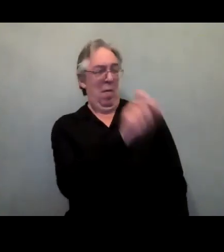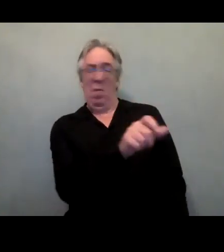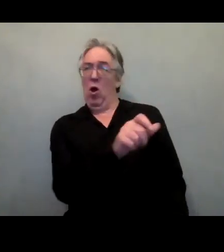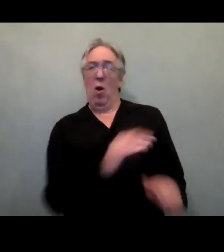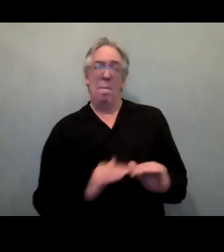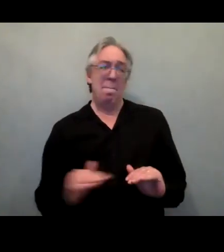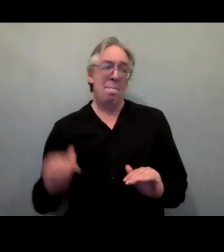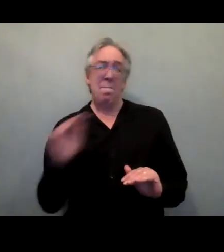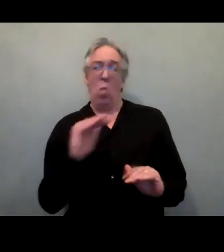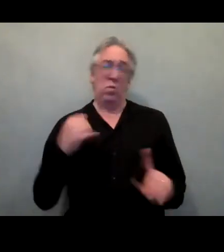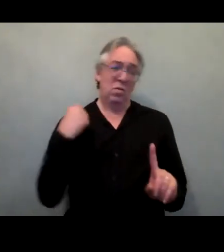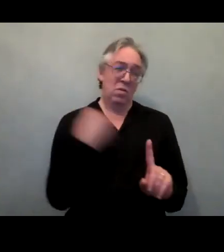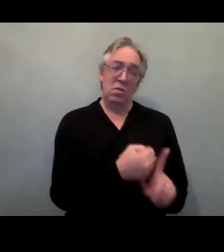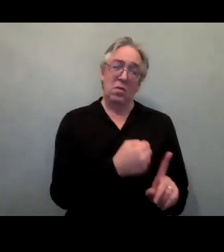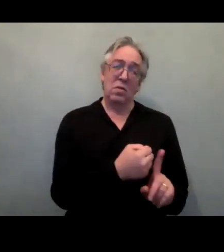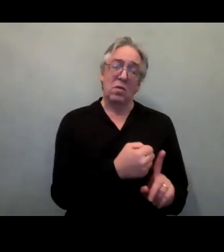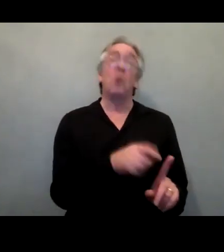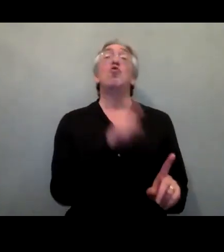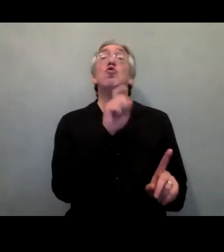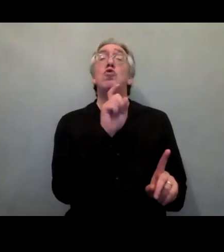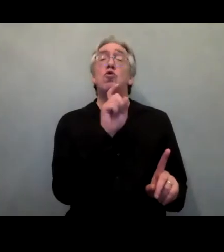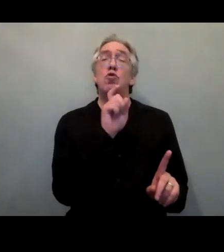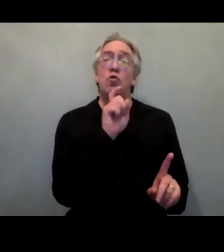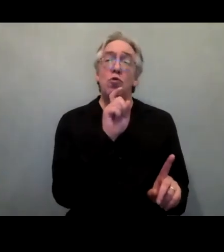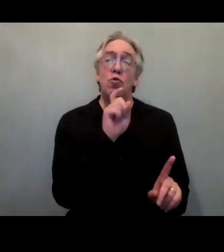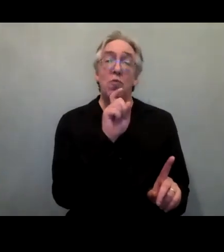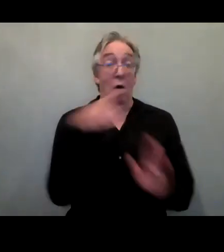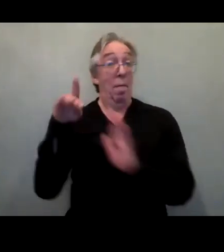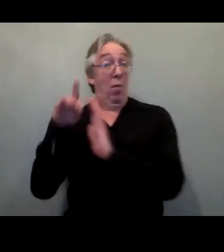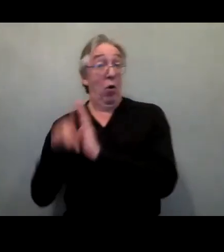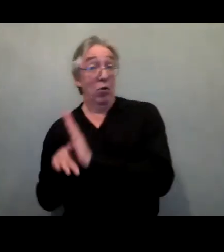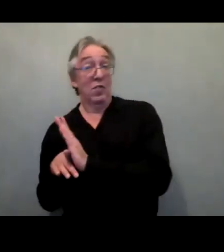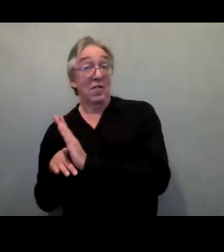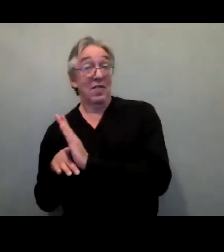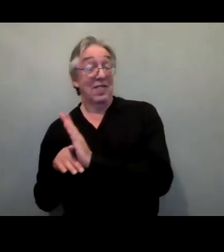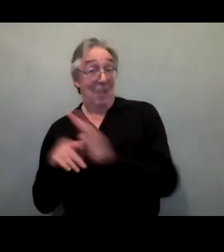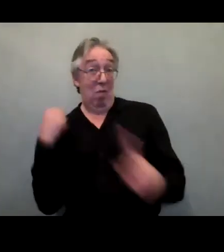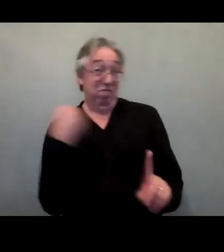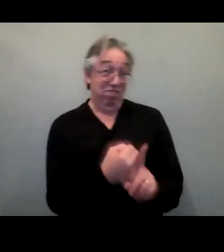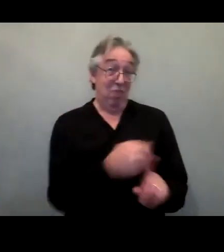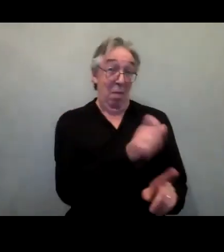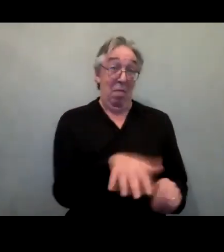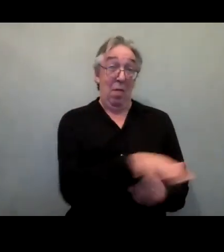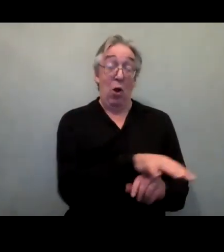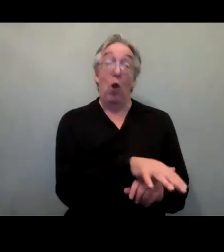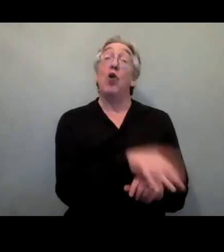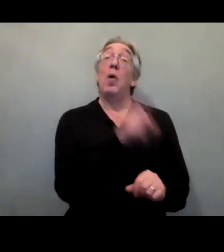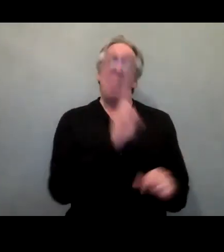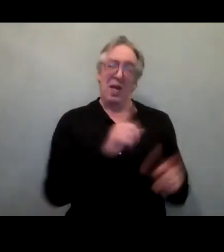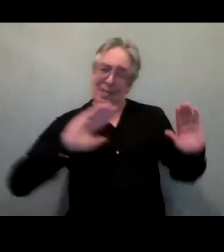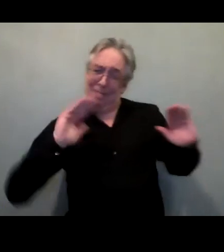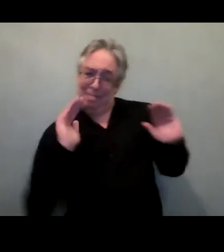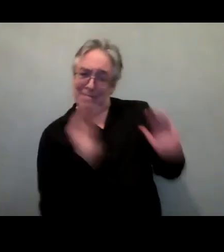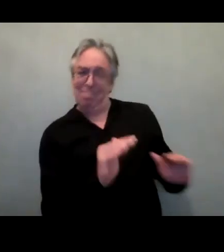when data is used by the groups most affected by the policies to advocate for change, it can add weight to the arguments and assist decision makers